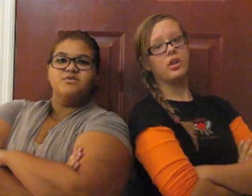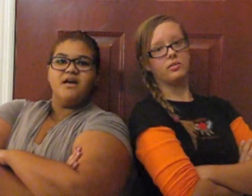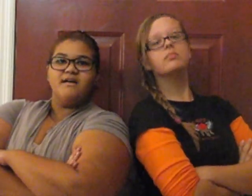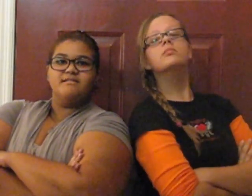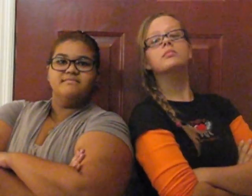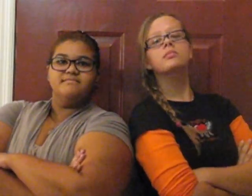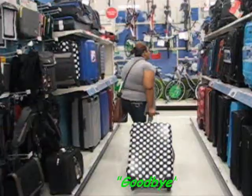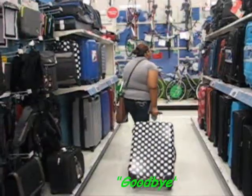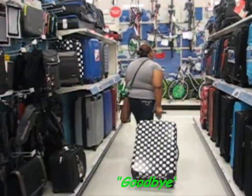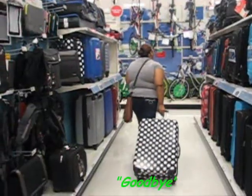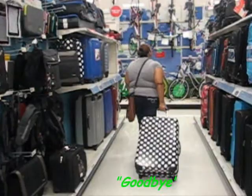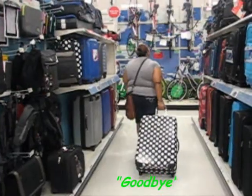drug